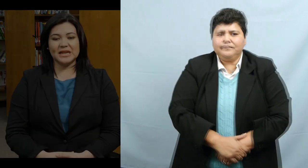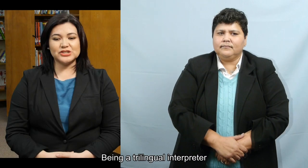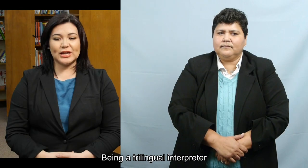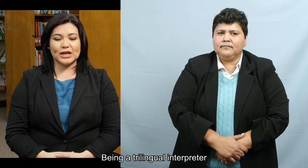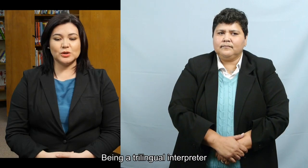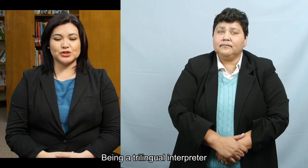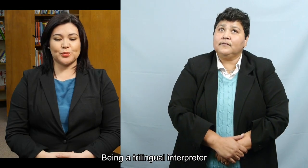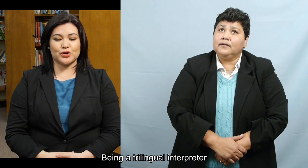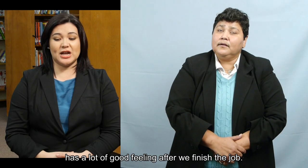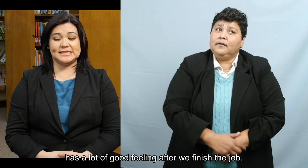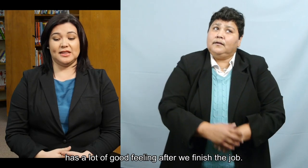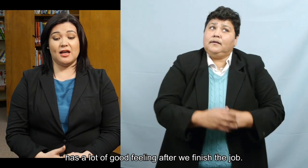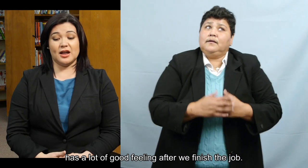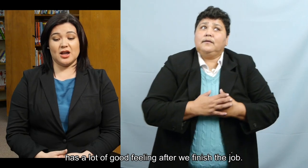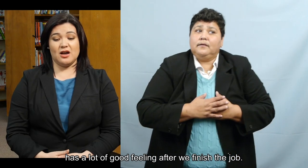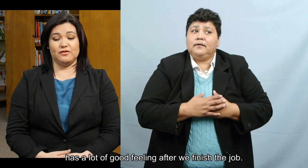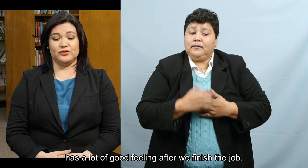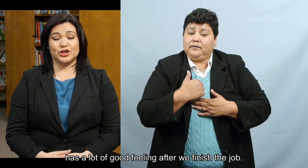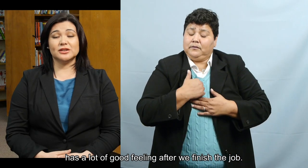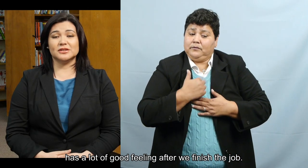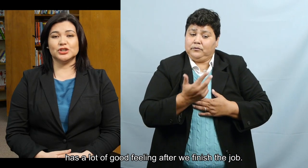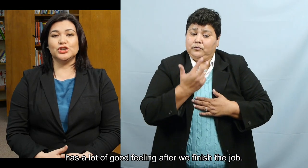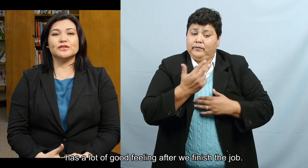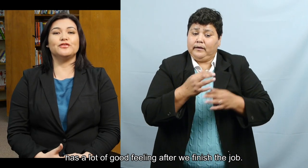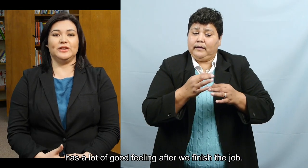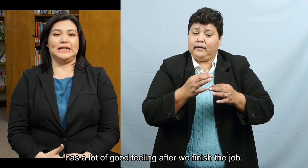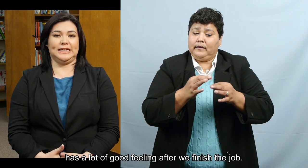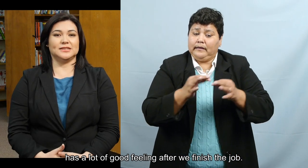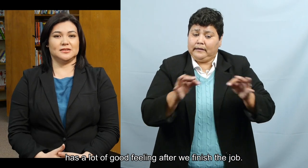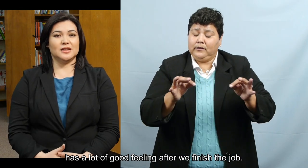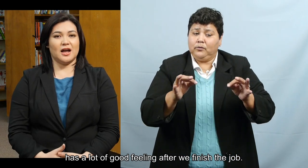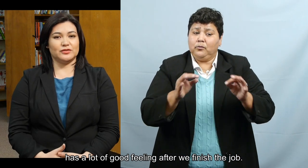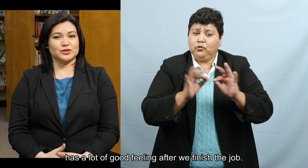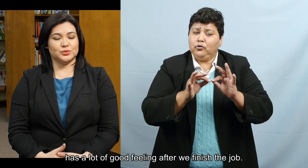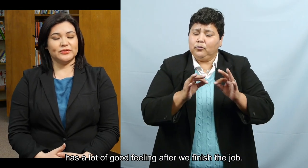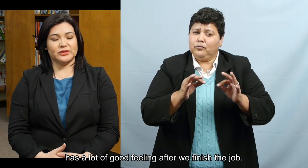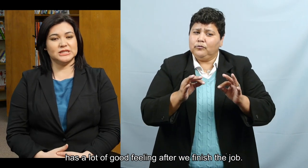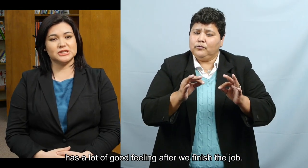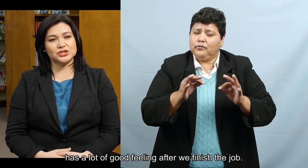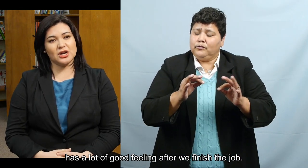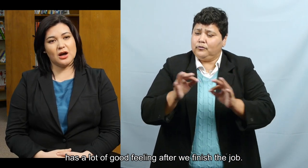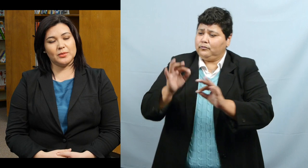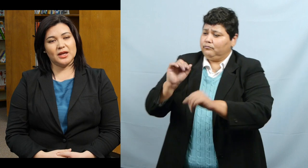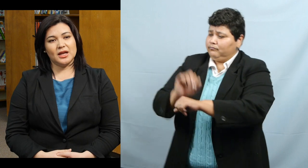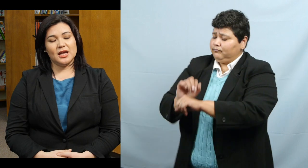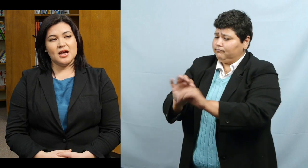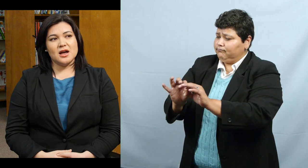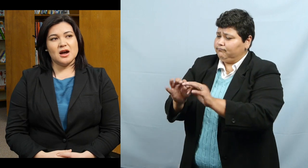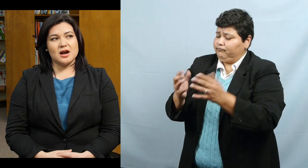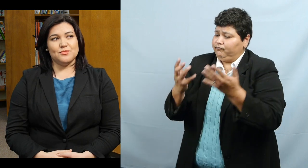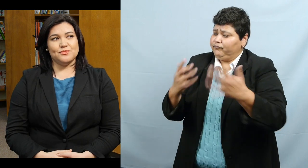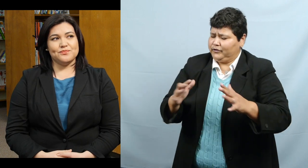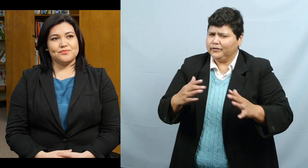Being a trilingual interpreter has a lot of good feeling after we finish the job.